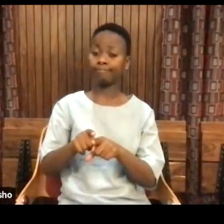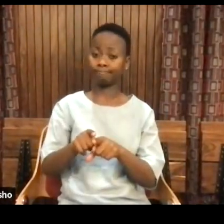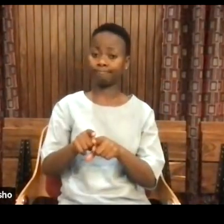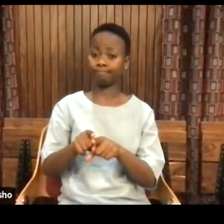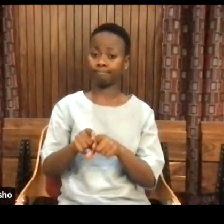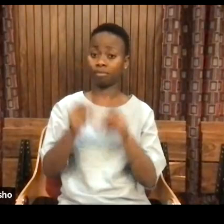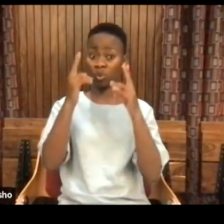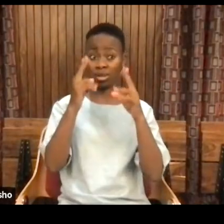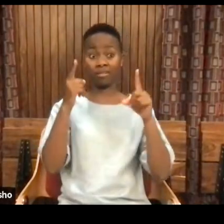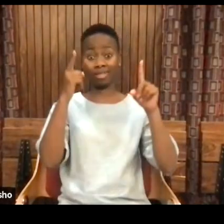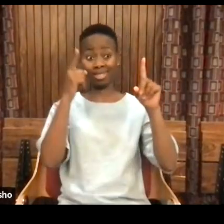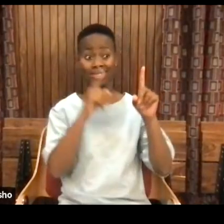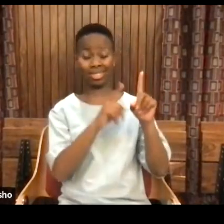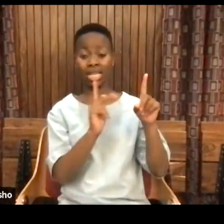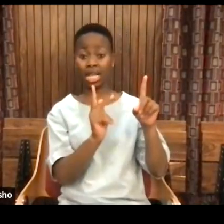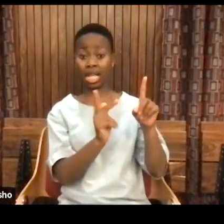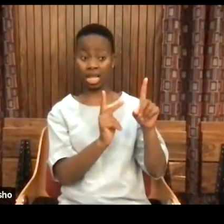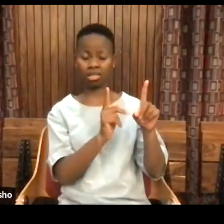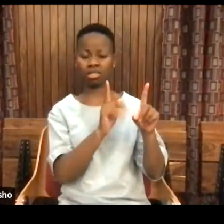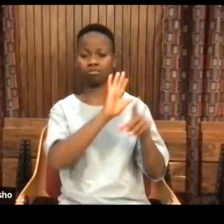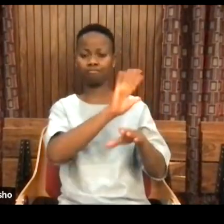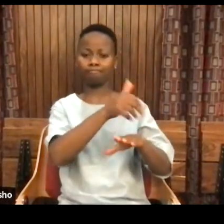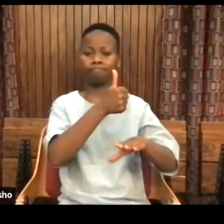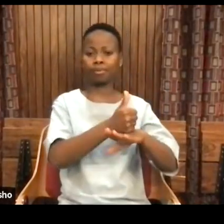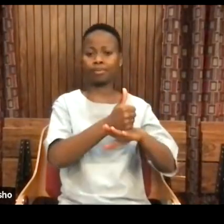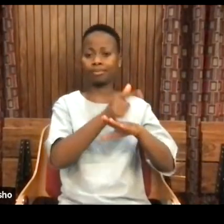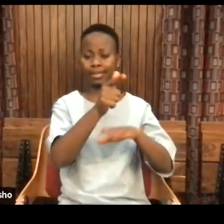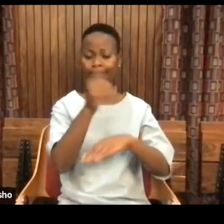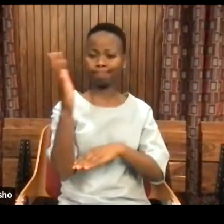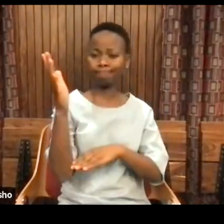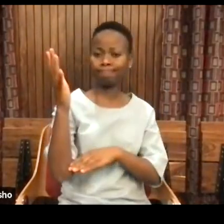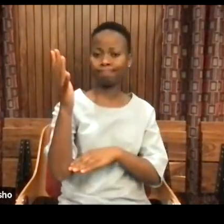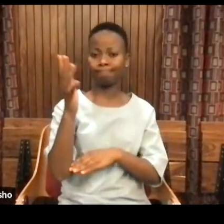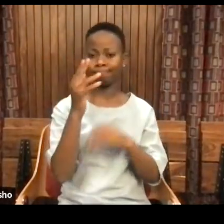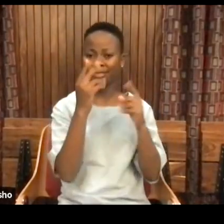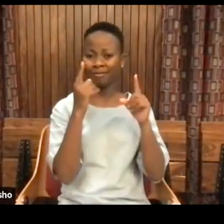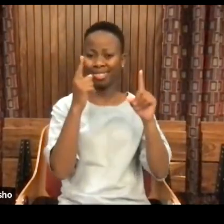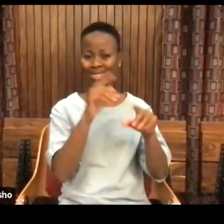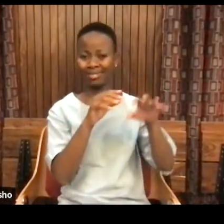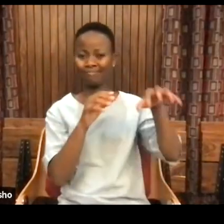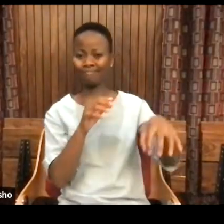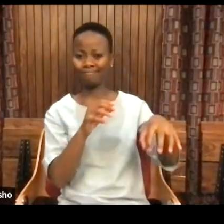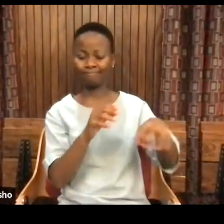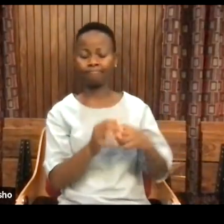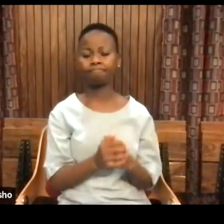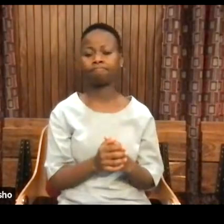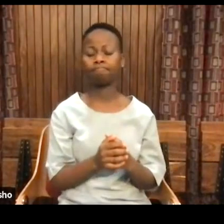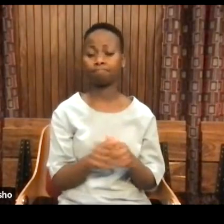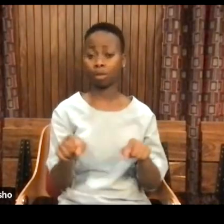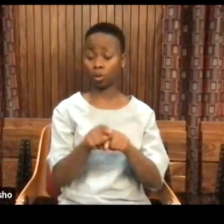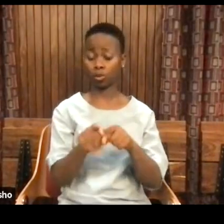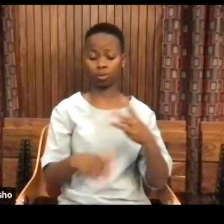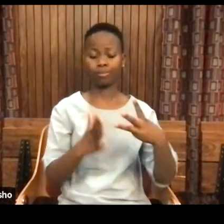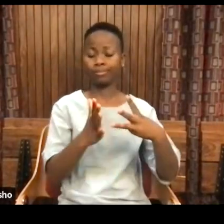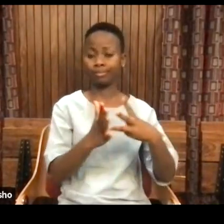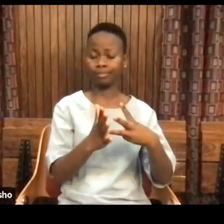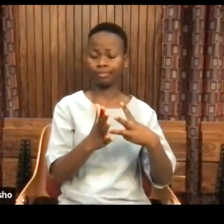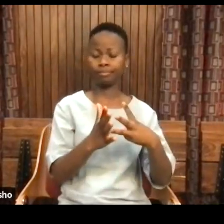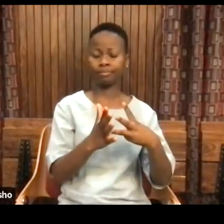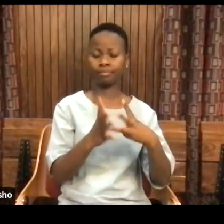University of Connecticut. He is also coronary President of the Global Center for Advanced Studies